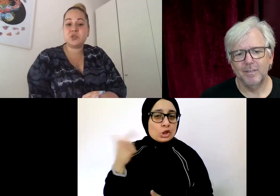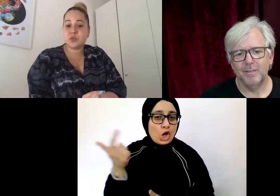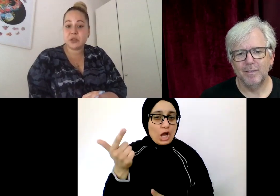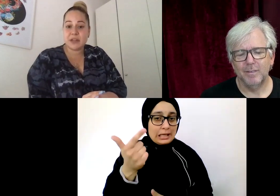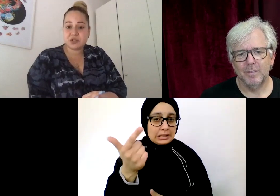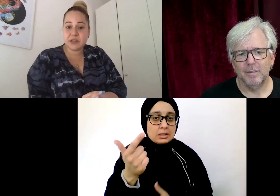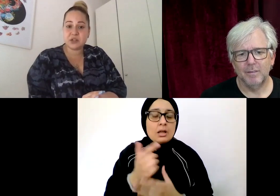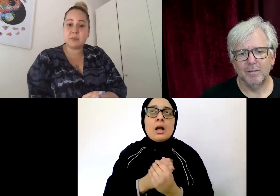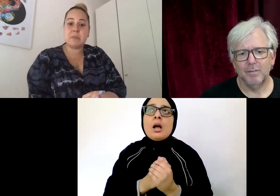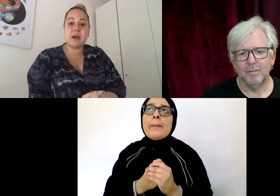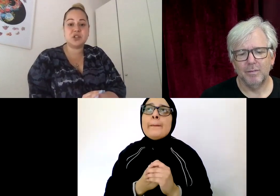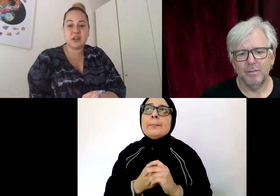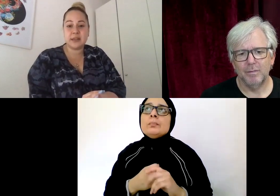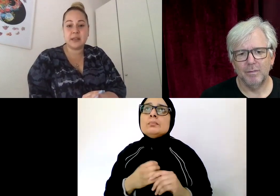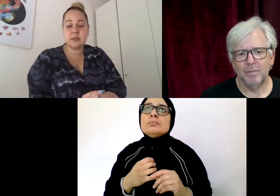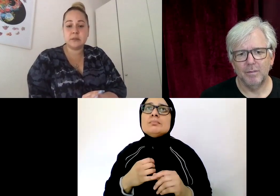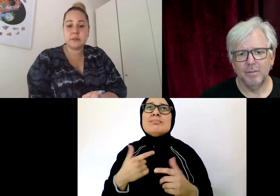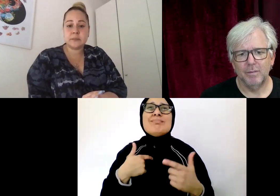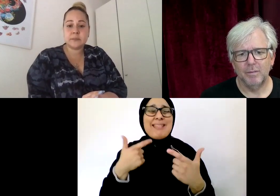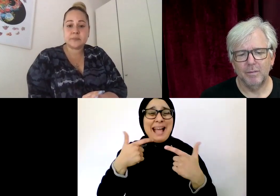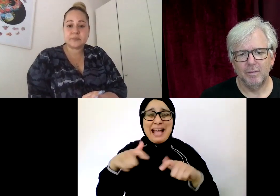a short documentary just about my journey.